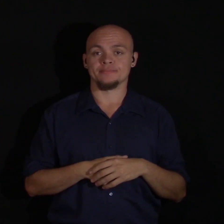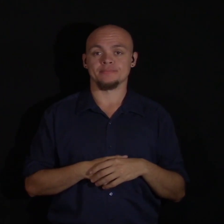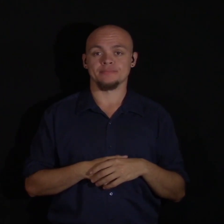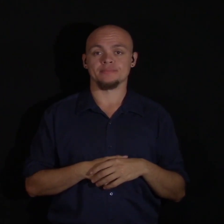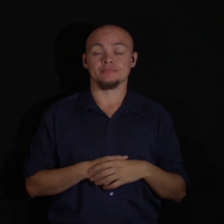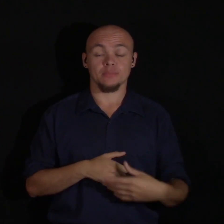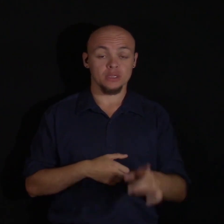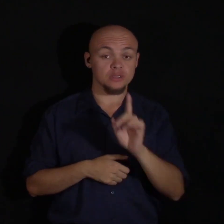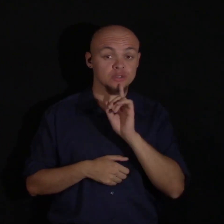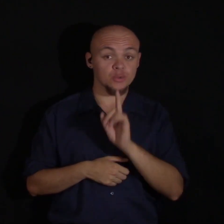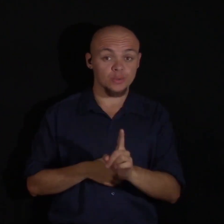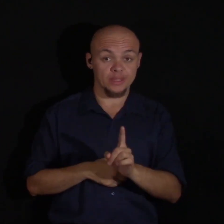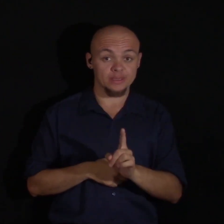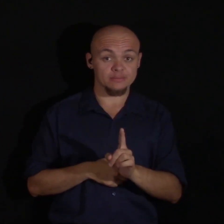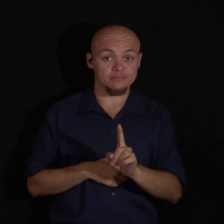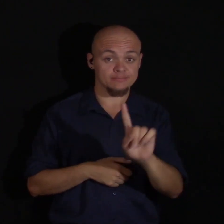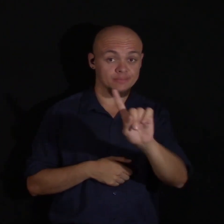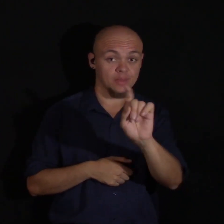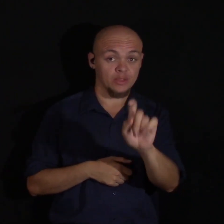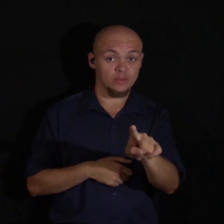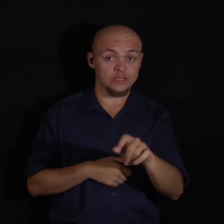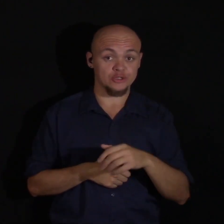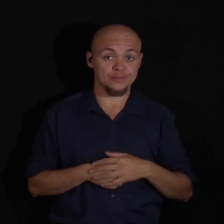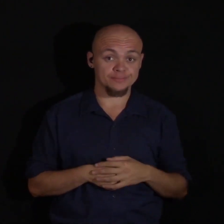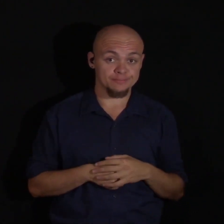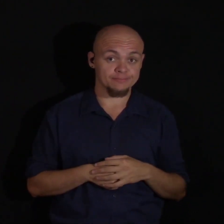So really. The question is. is this?